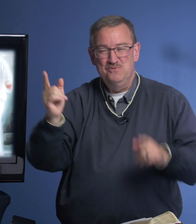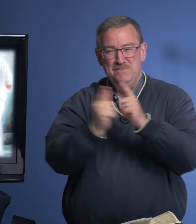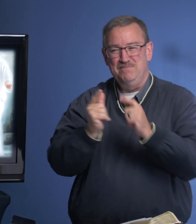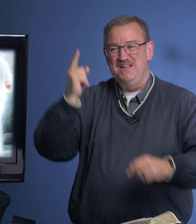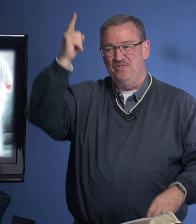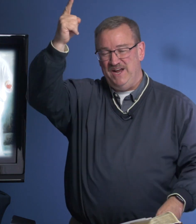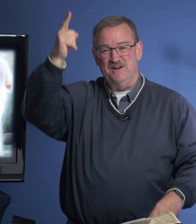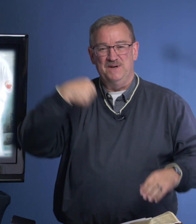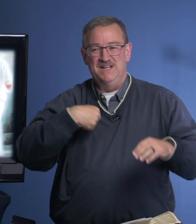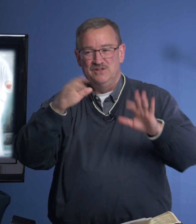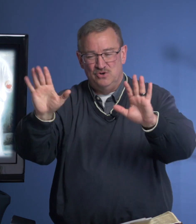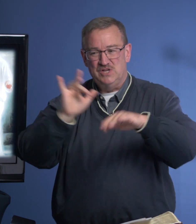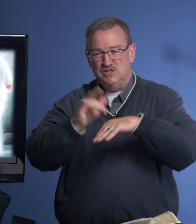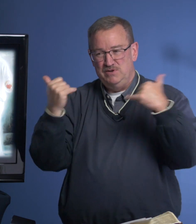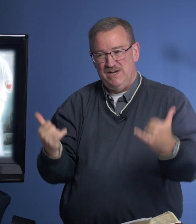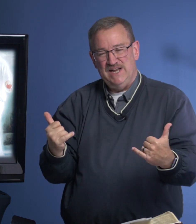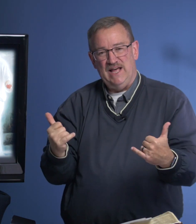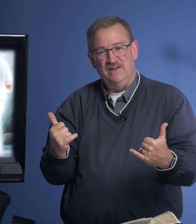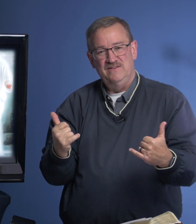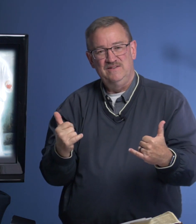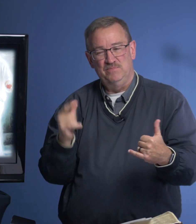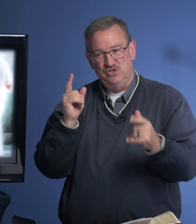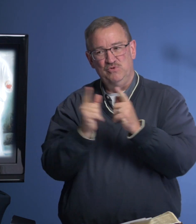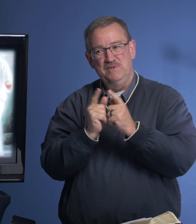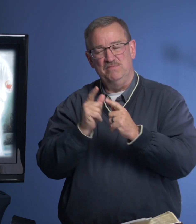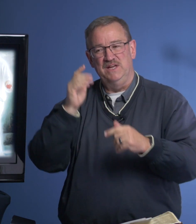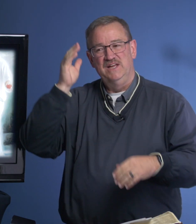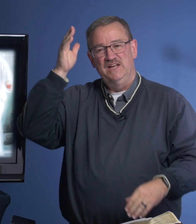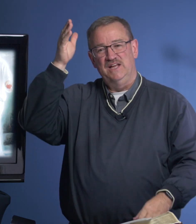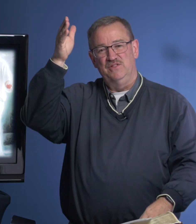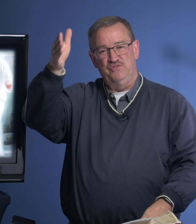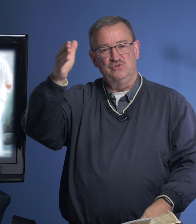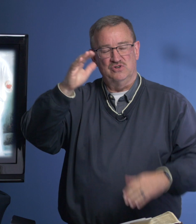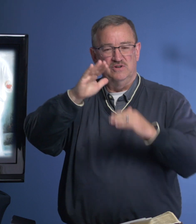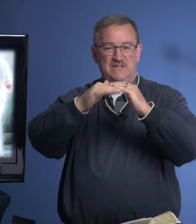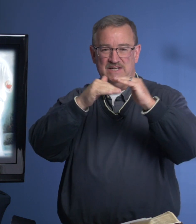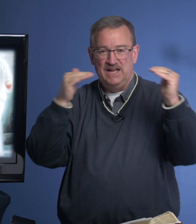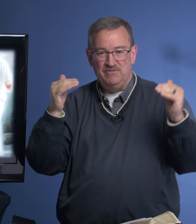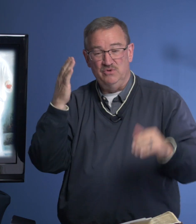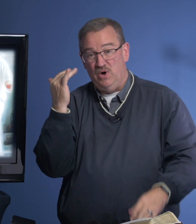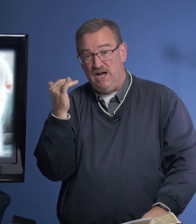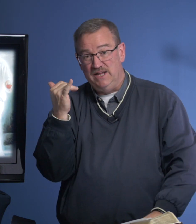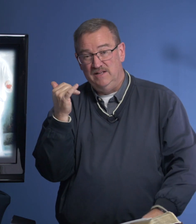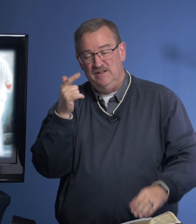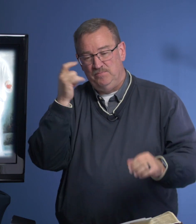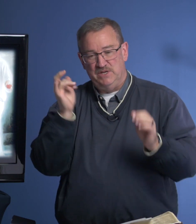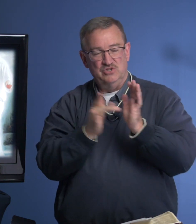will meet me there, but don't touch me right now. But you will meet me in the future in heaven. Why? Because